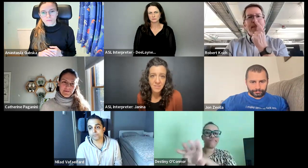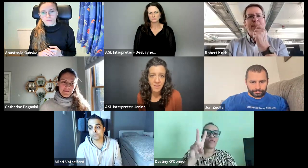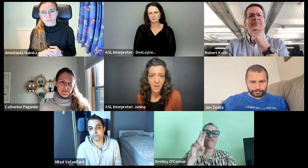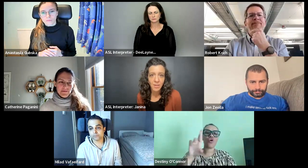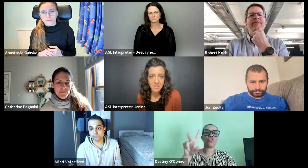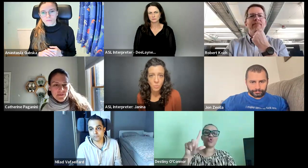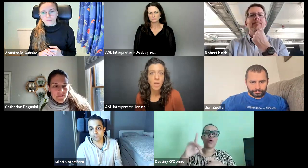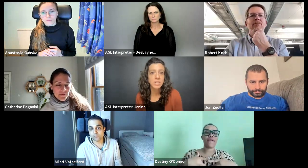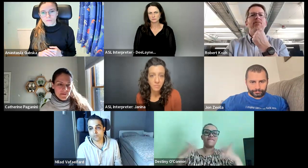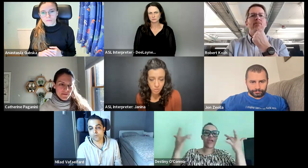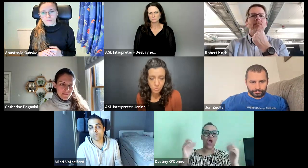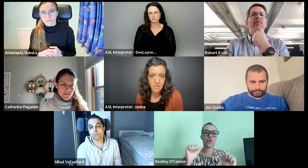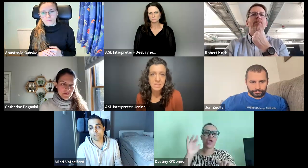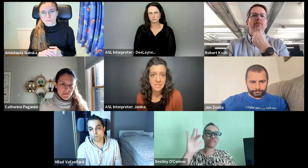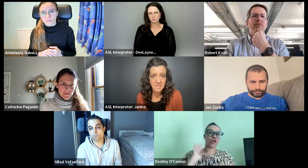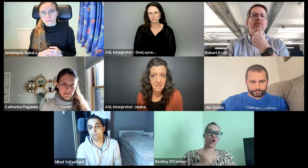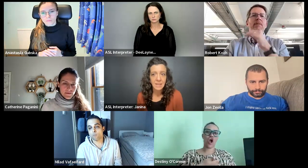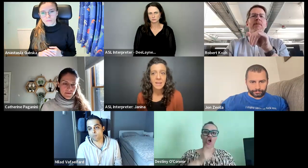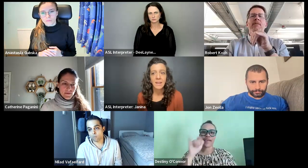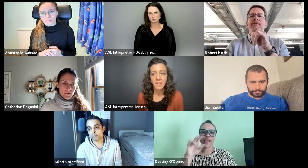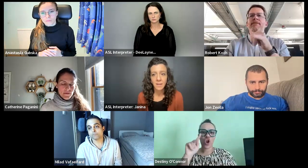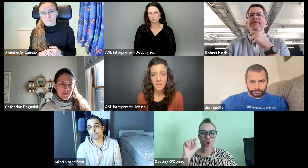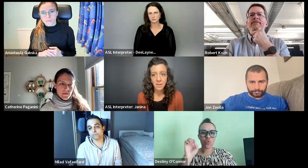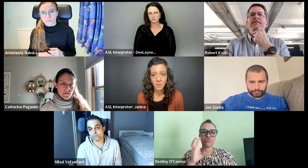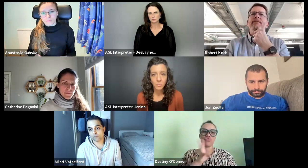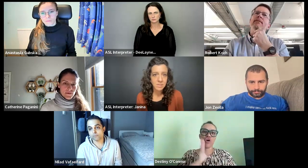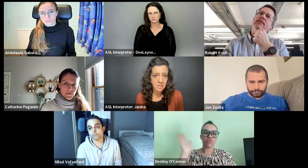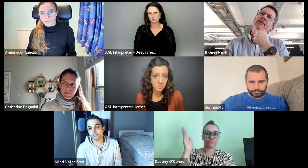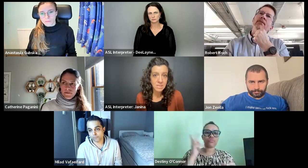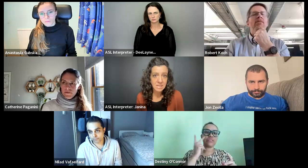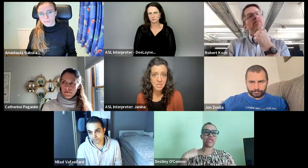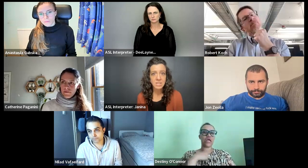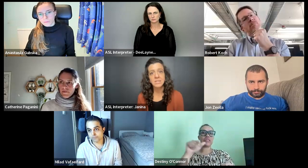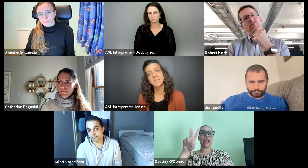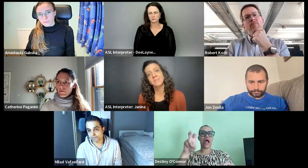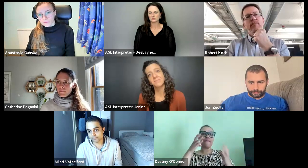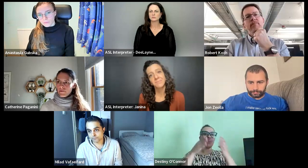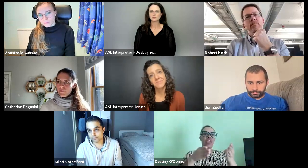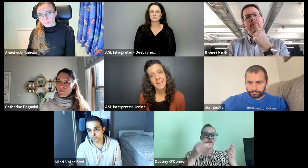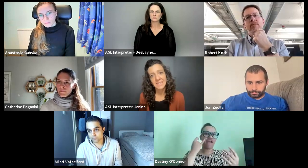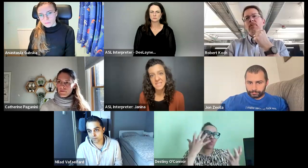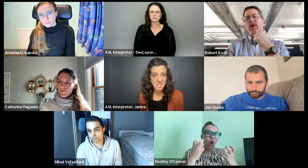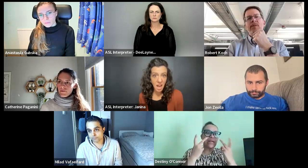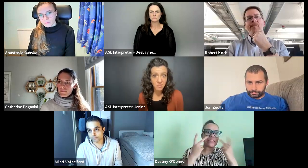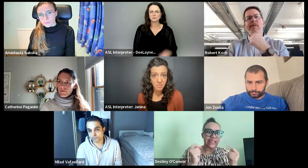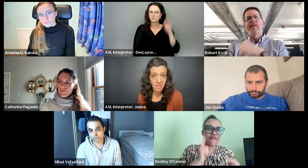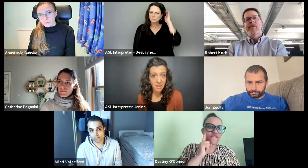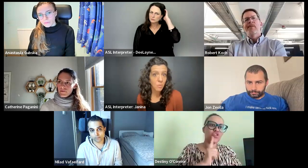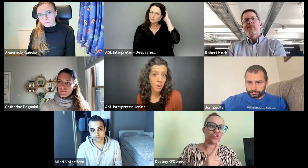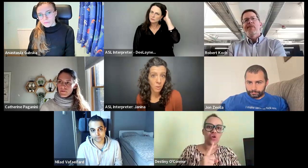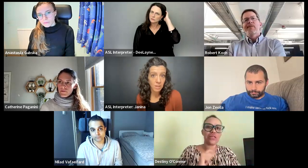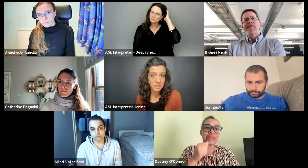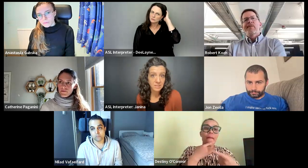pay the $75 and watch it virtually to see the keynote presentations and see us live.